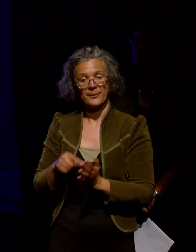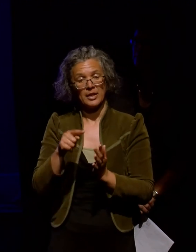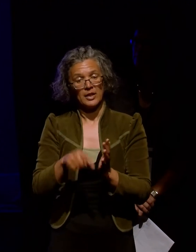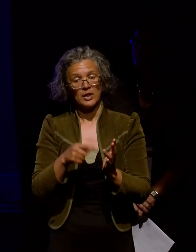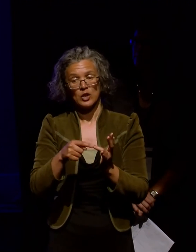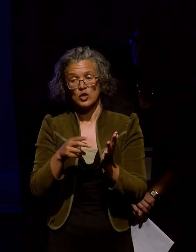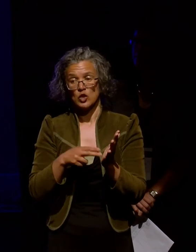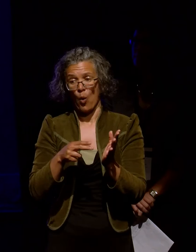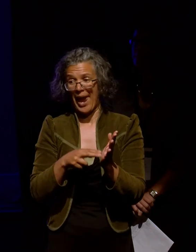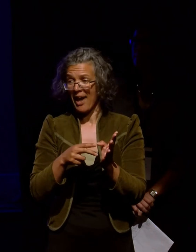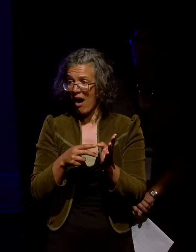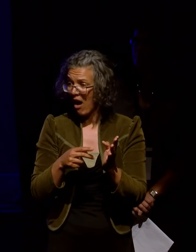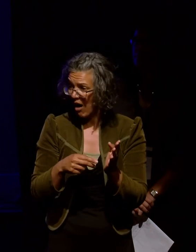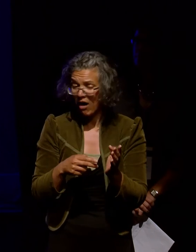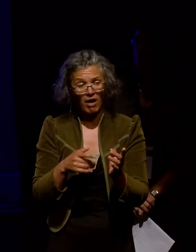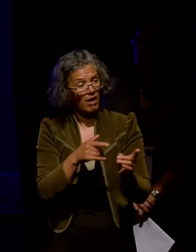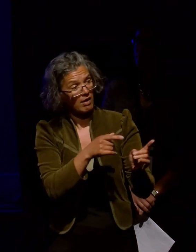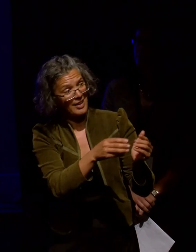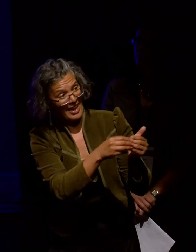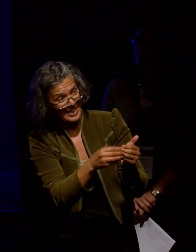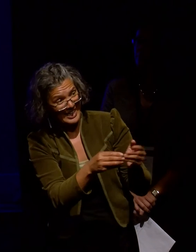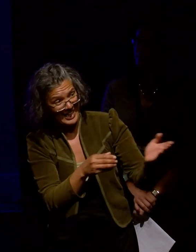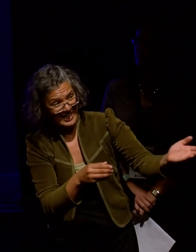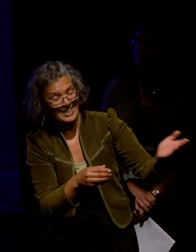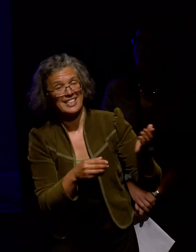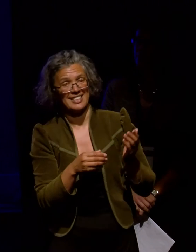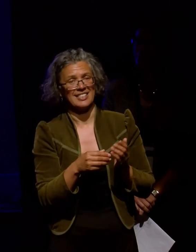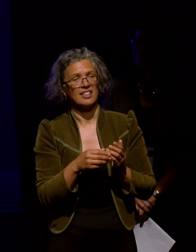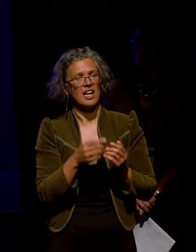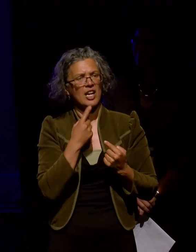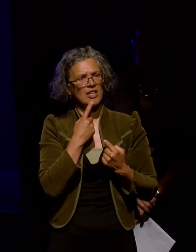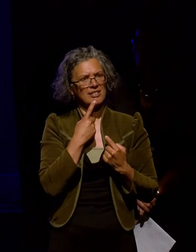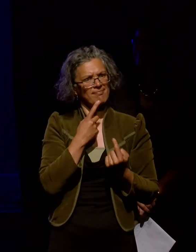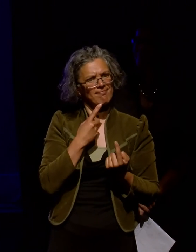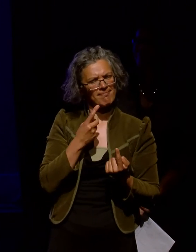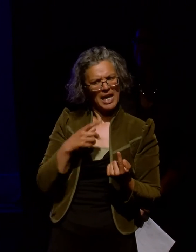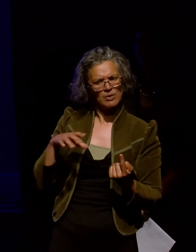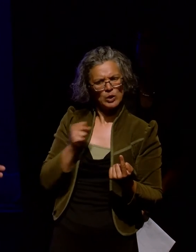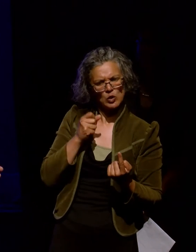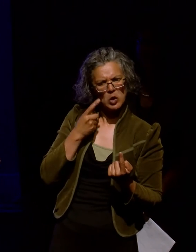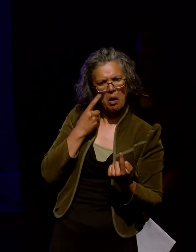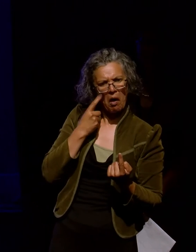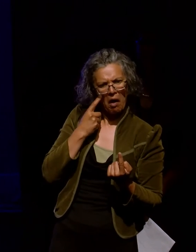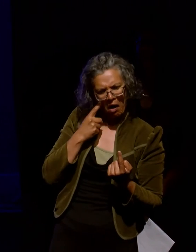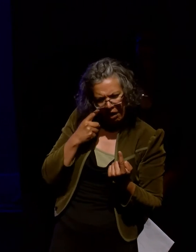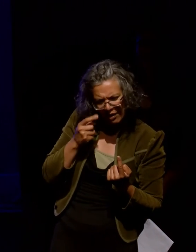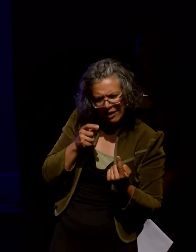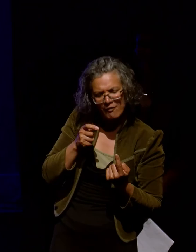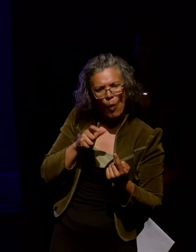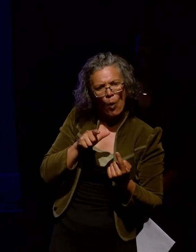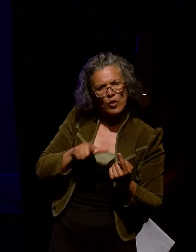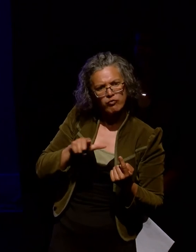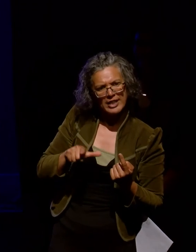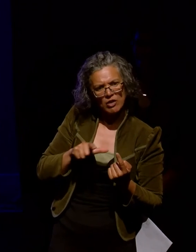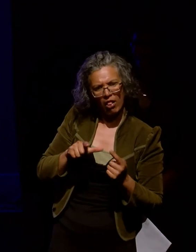board's professional development portfolio lead reports that NDF board pay close attention to the regional reports so that's good to know and